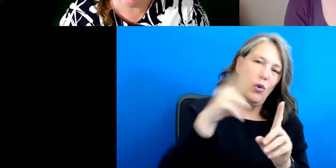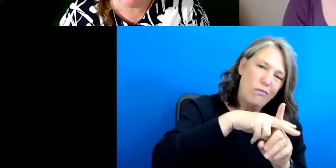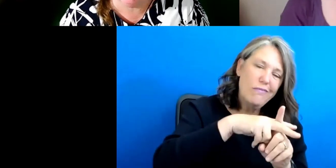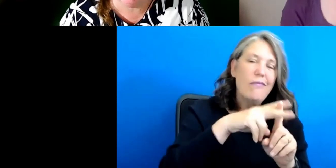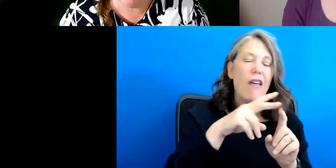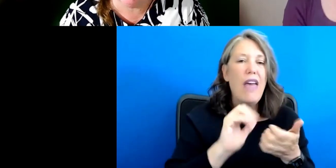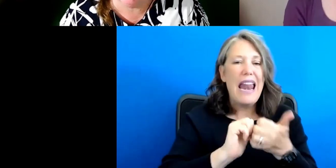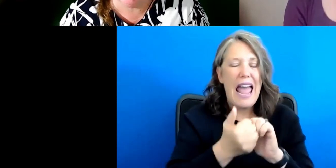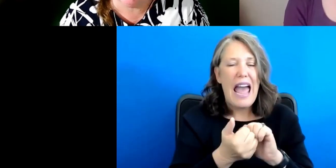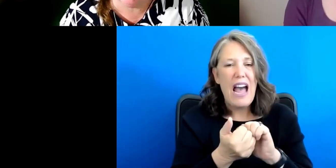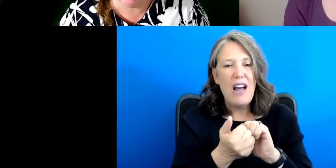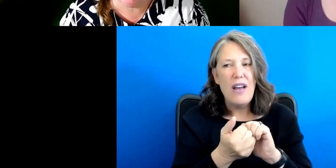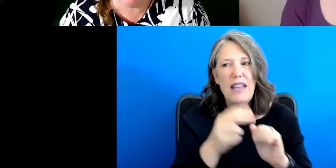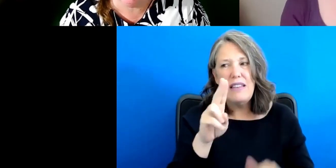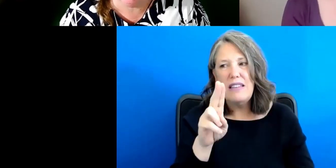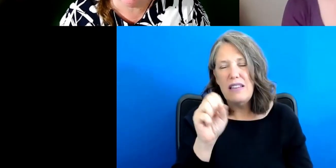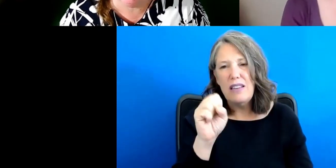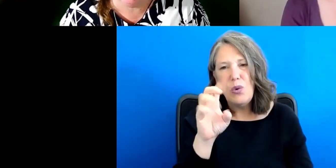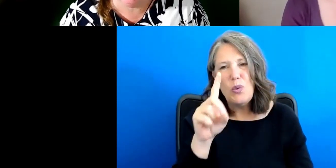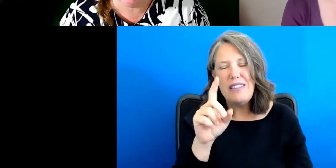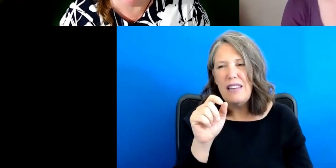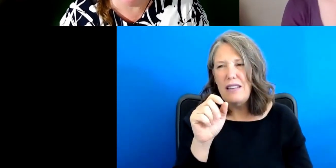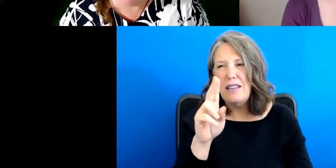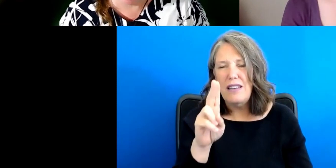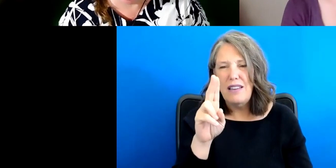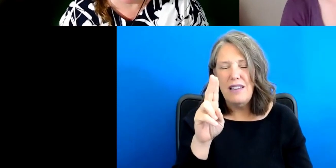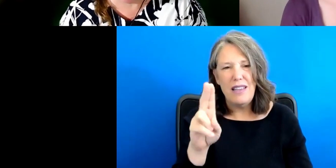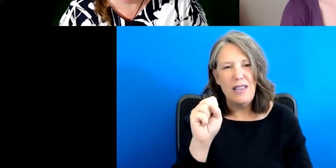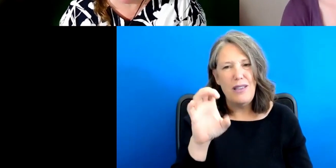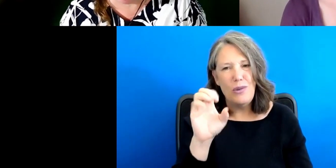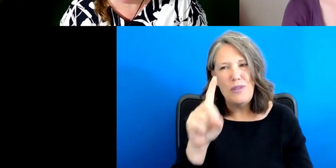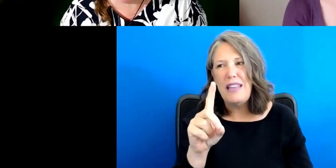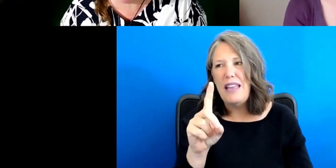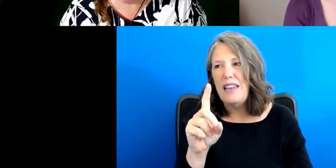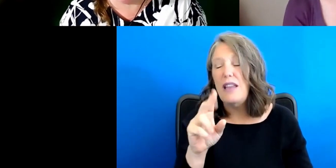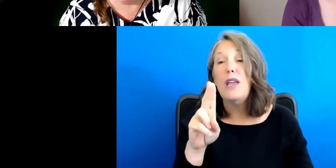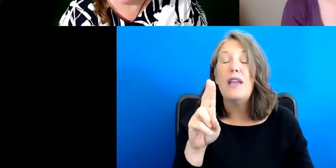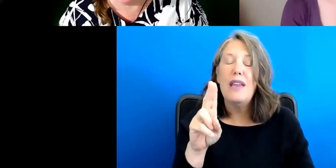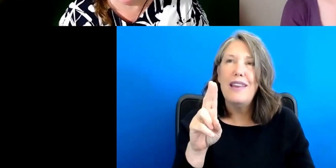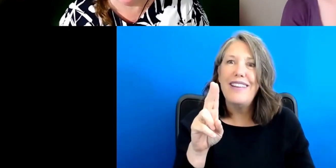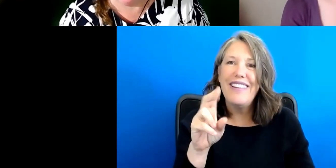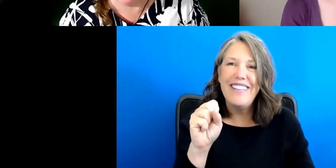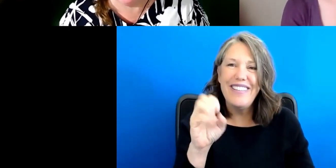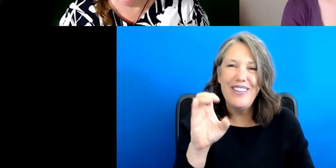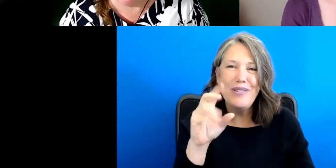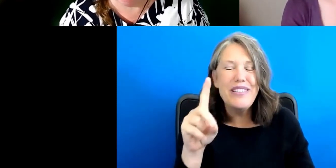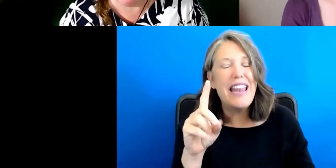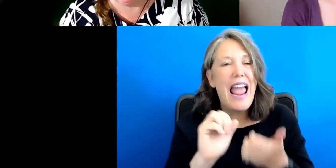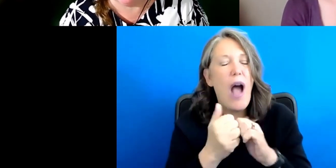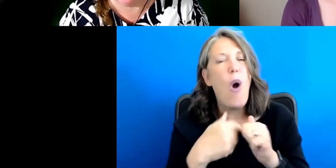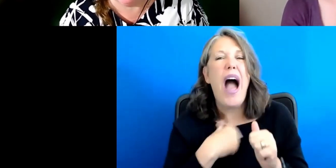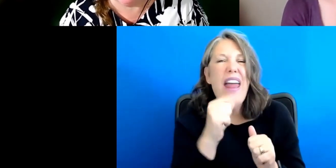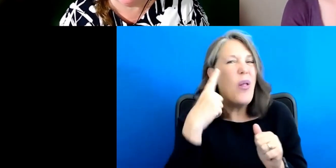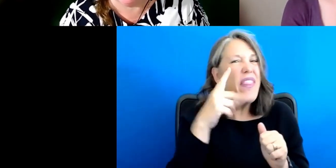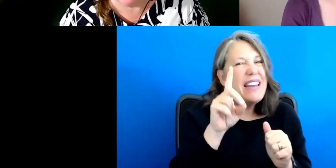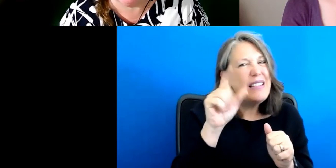and how is UCEDD assisting them with that? Um, I really don't think that disability rights